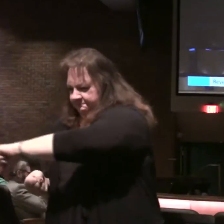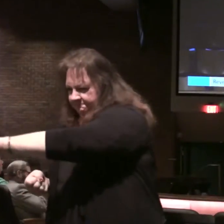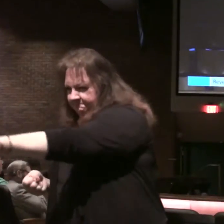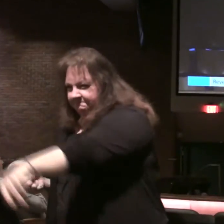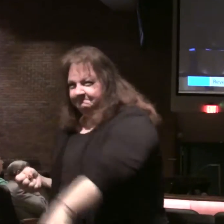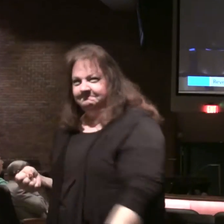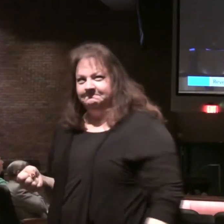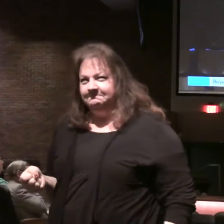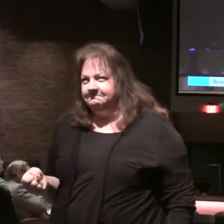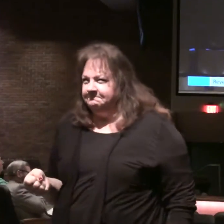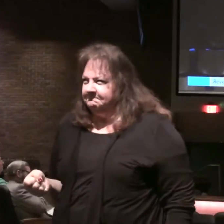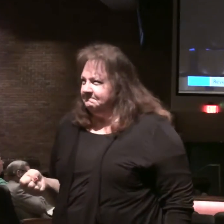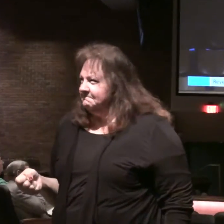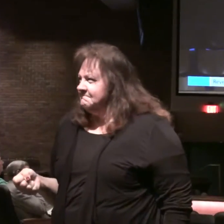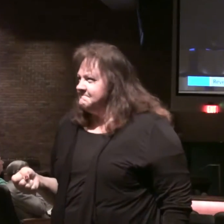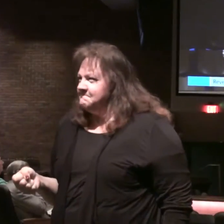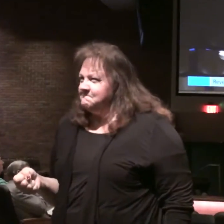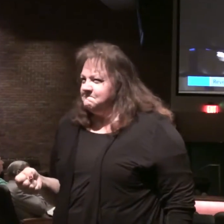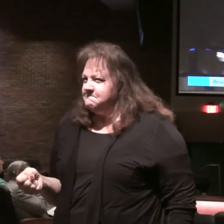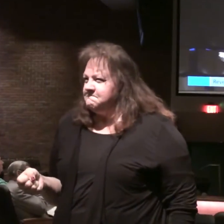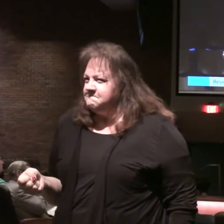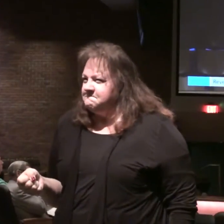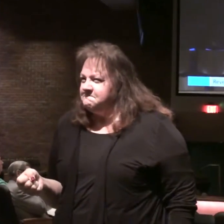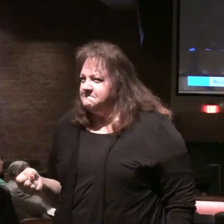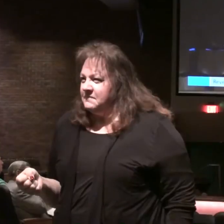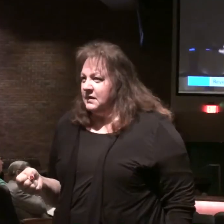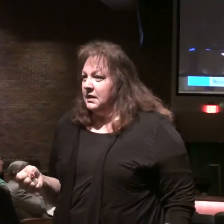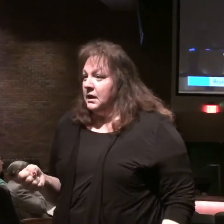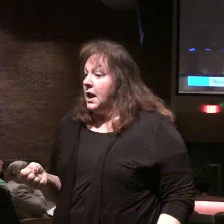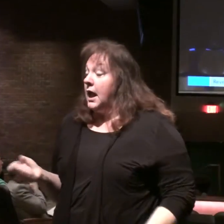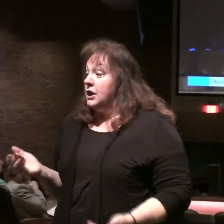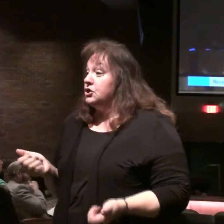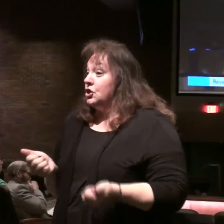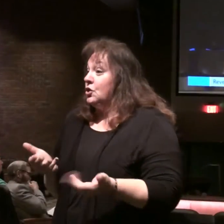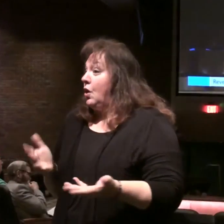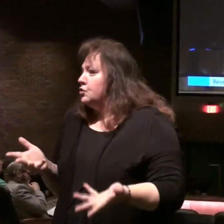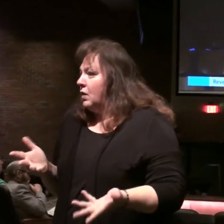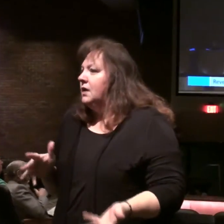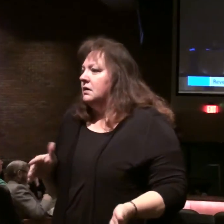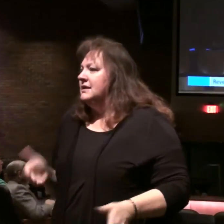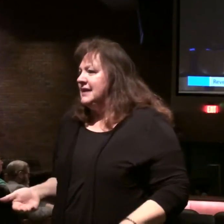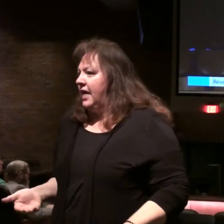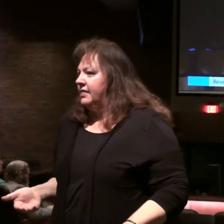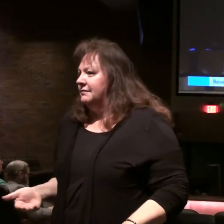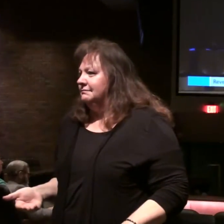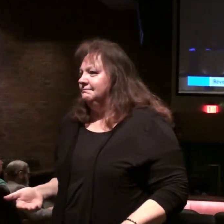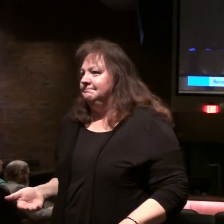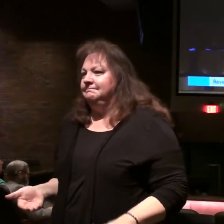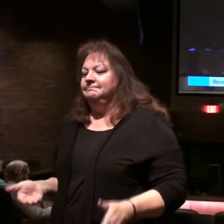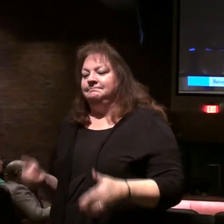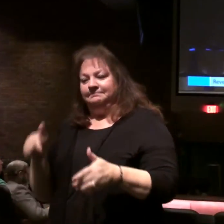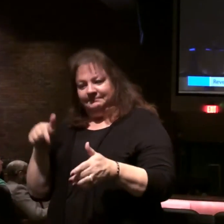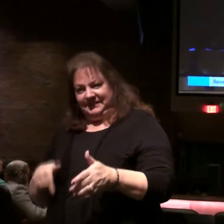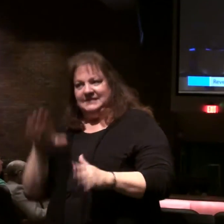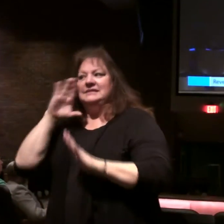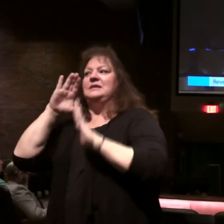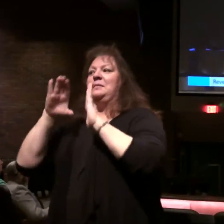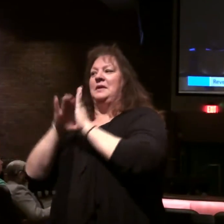sickle in his hand. He's bringing death. Well, here we are where it comes from.